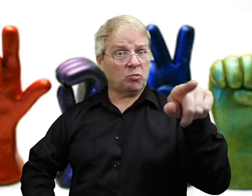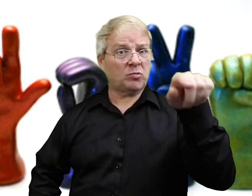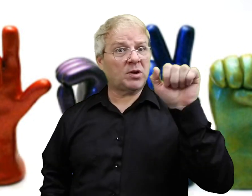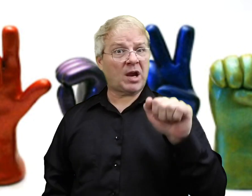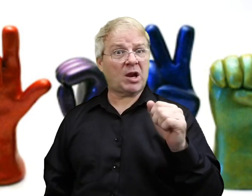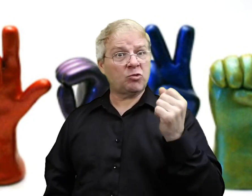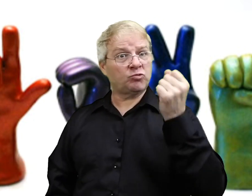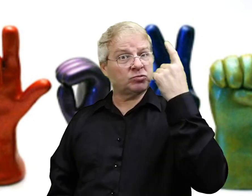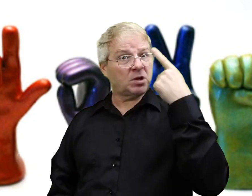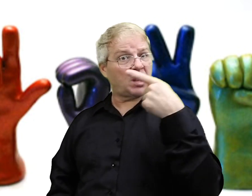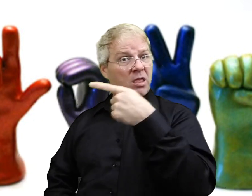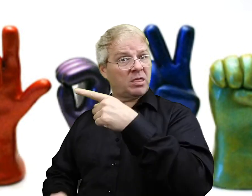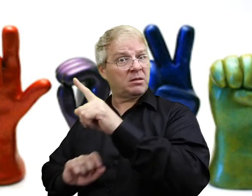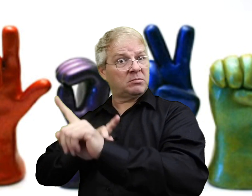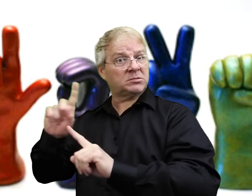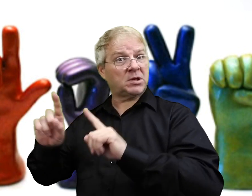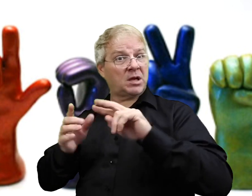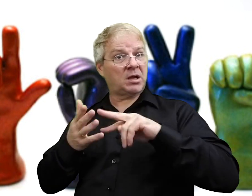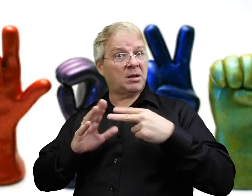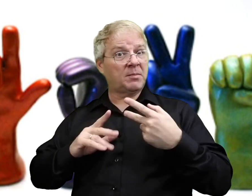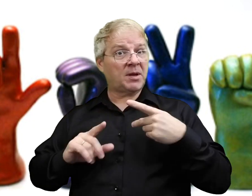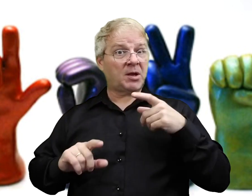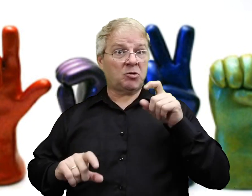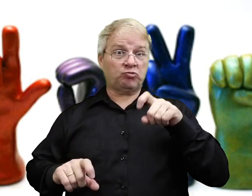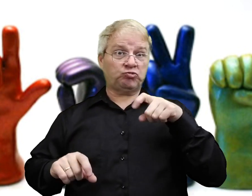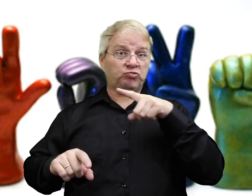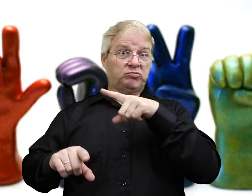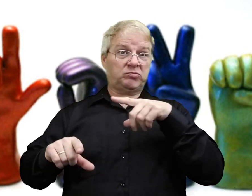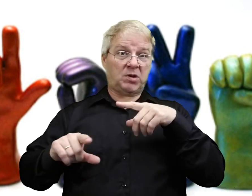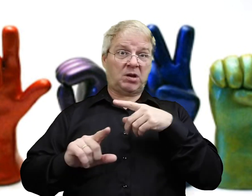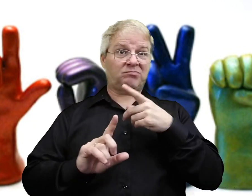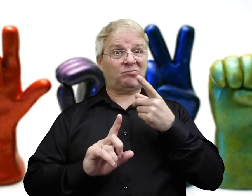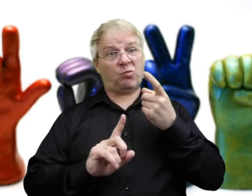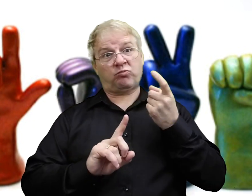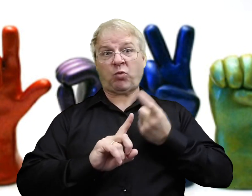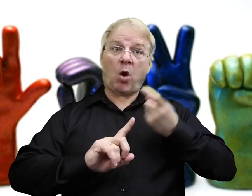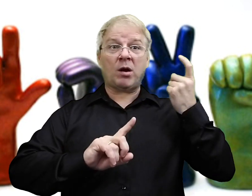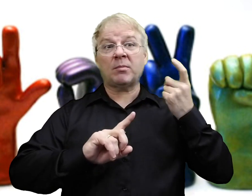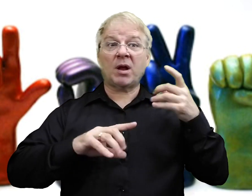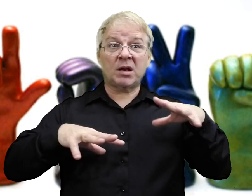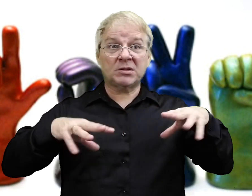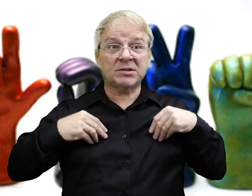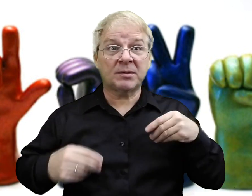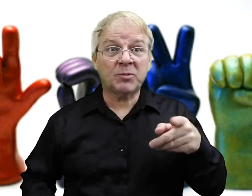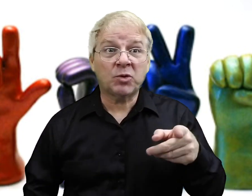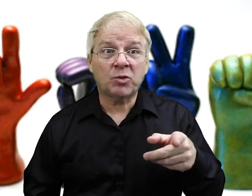sign language and you feel that you can communicate and understand their signs, should they automatically